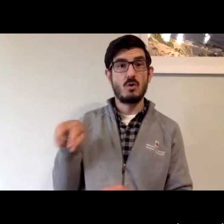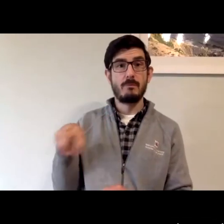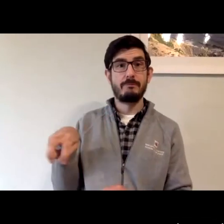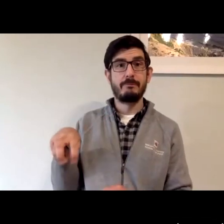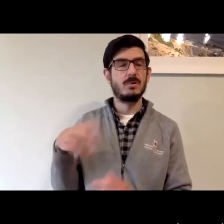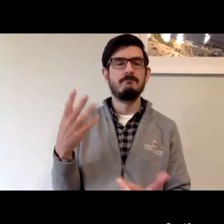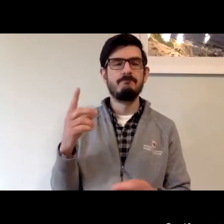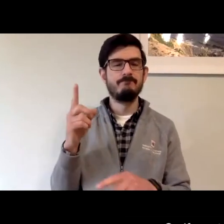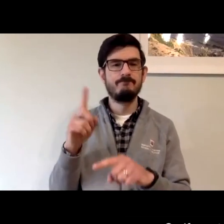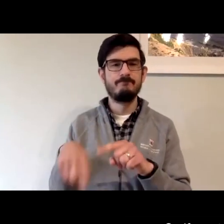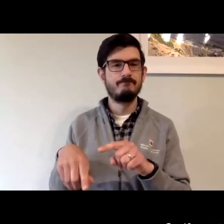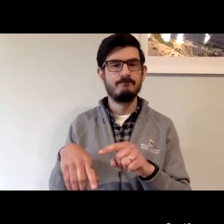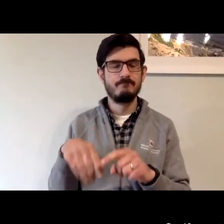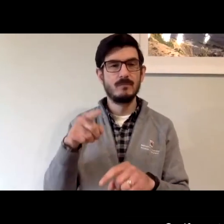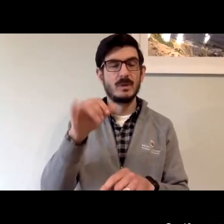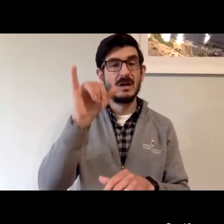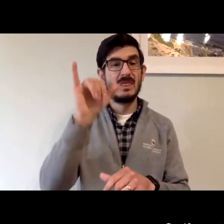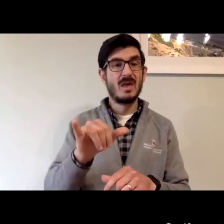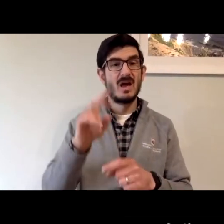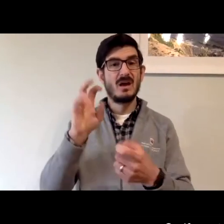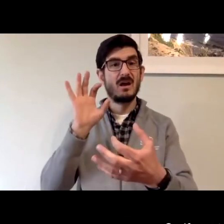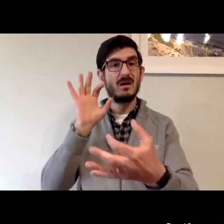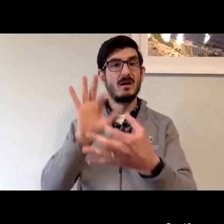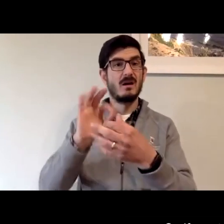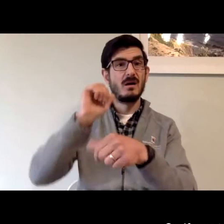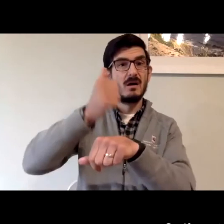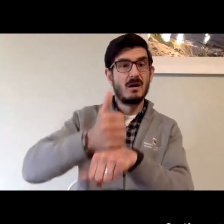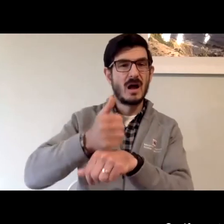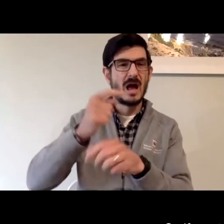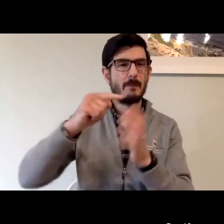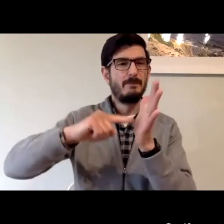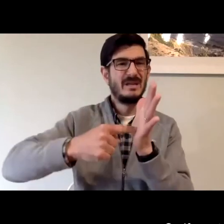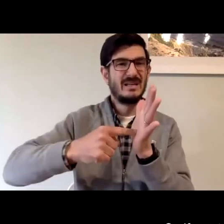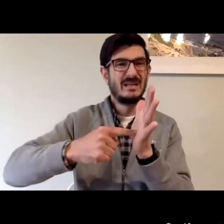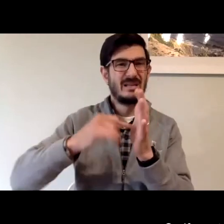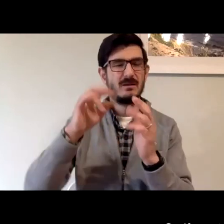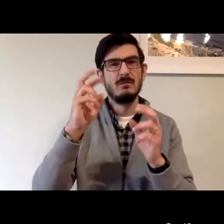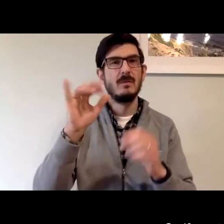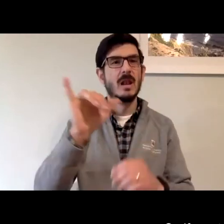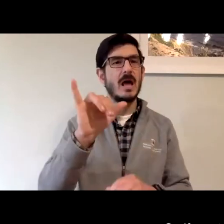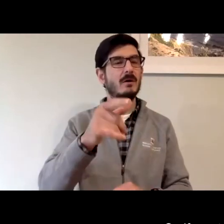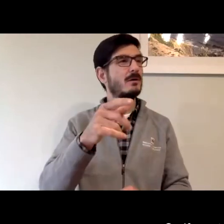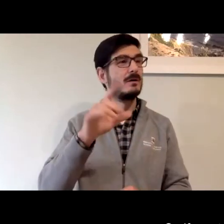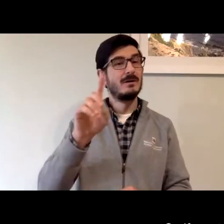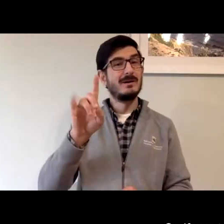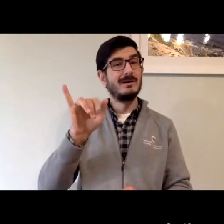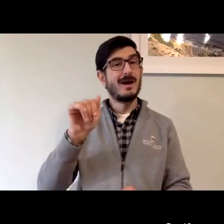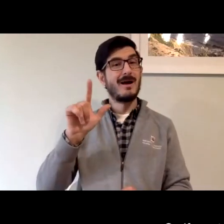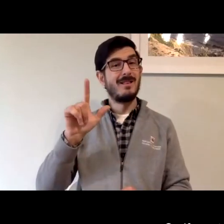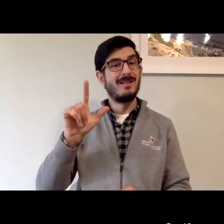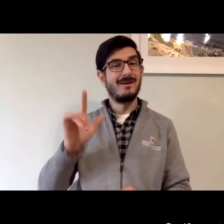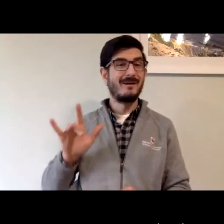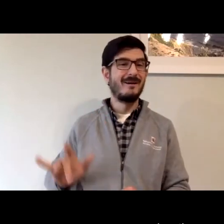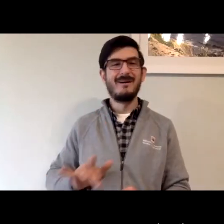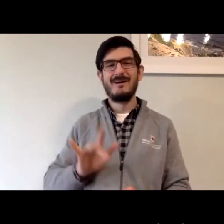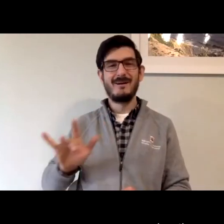that? So if you toggle back and forth, it's not going to allow you to do that on the